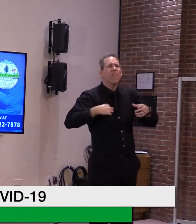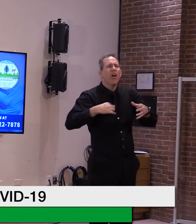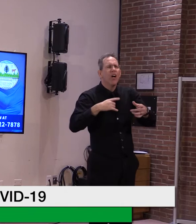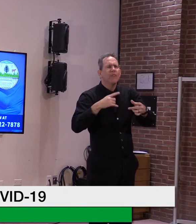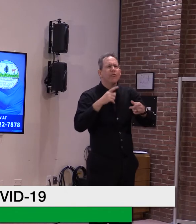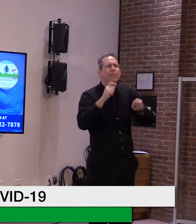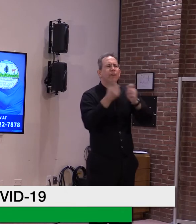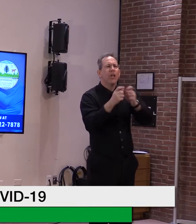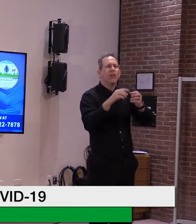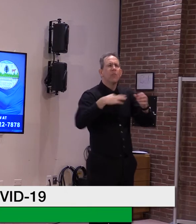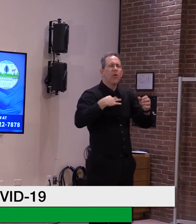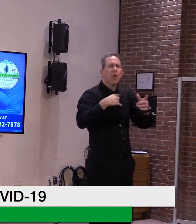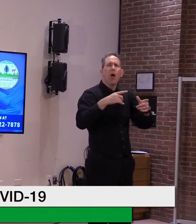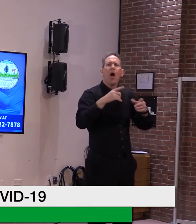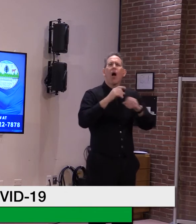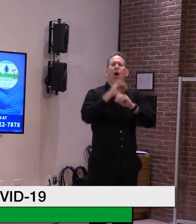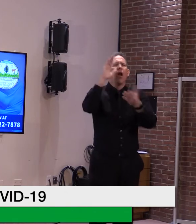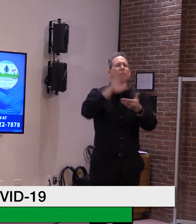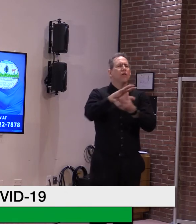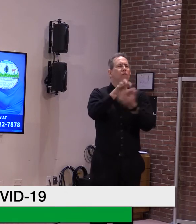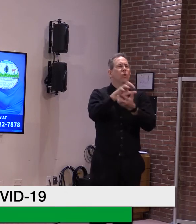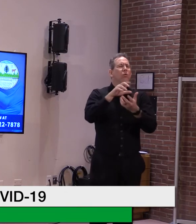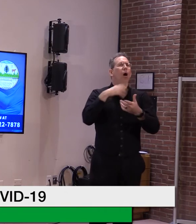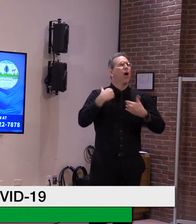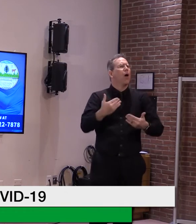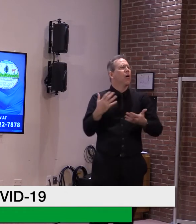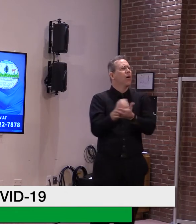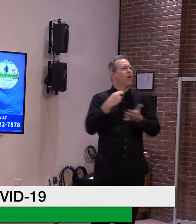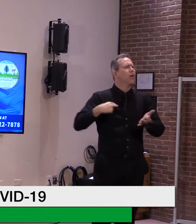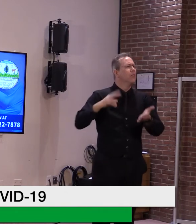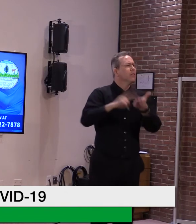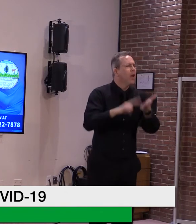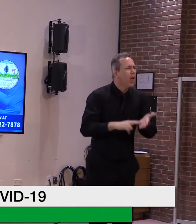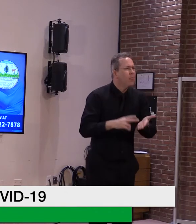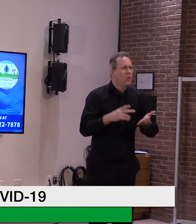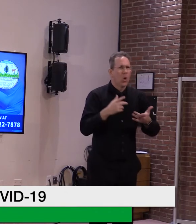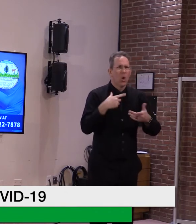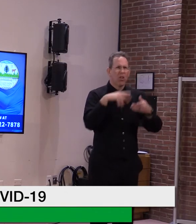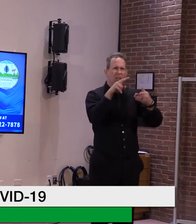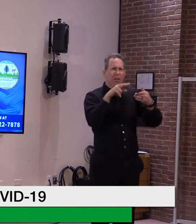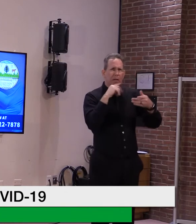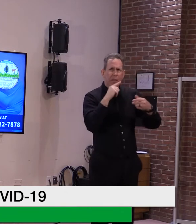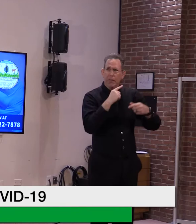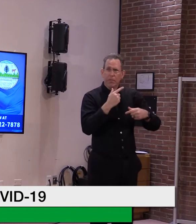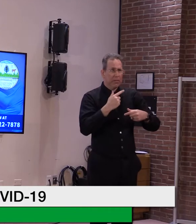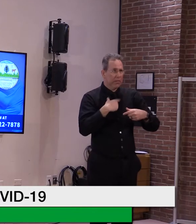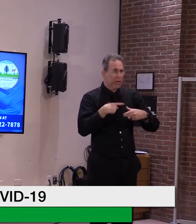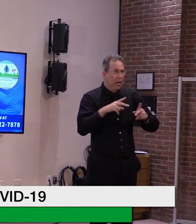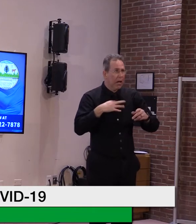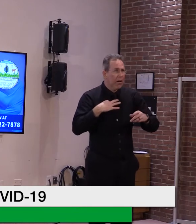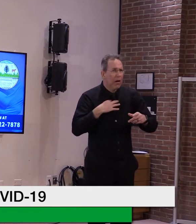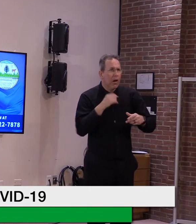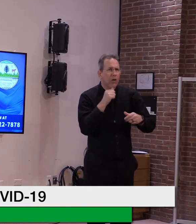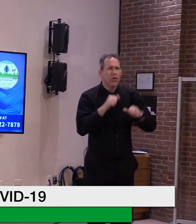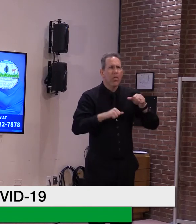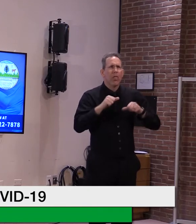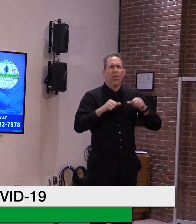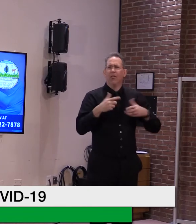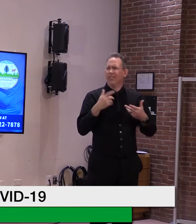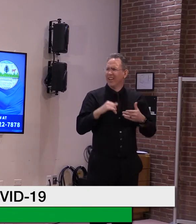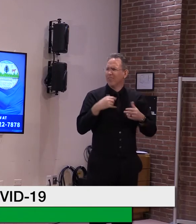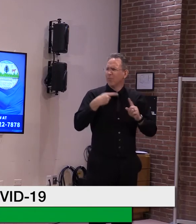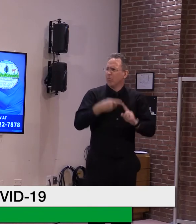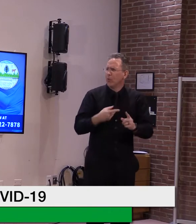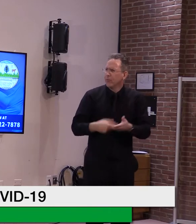around who is now eligible to get the vaccine? Yeah, it's possible. I don't think so. I mean, you get onto the website, it